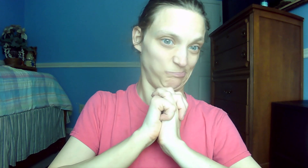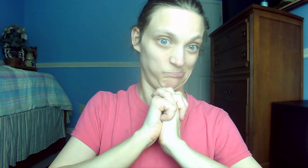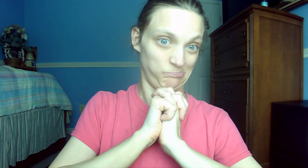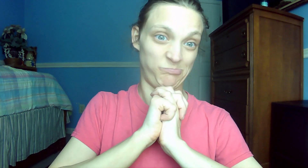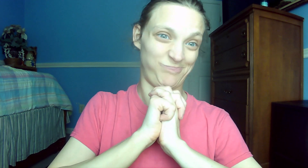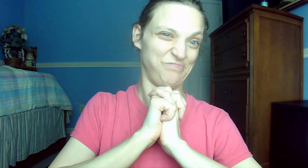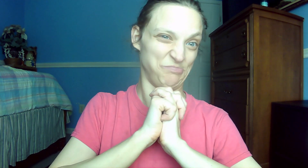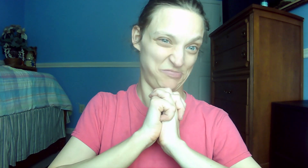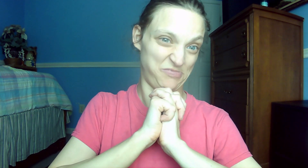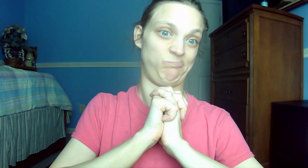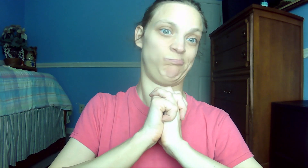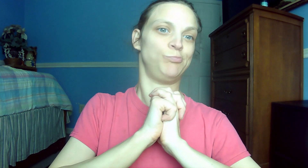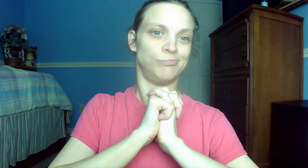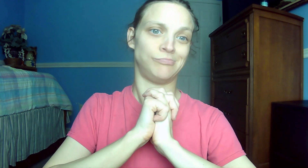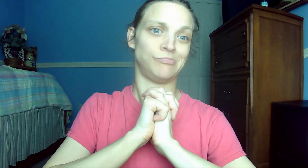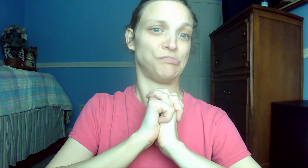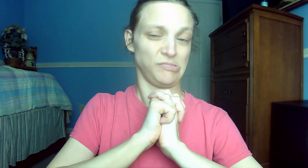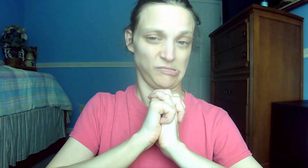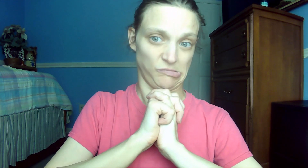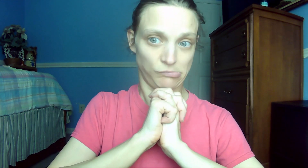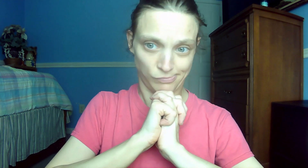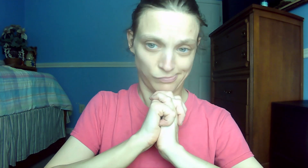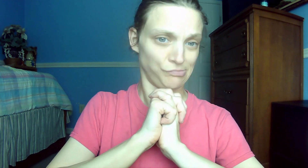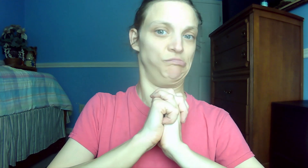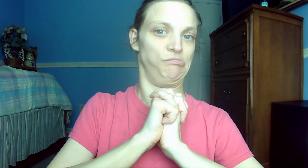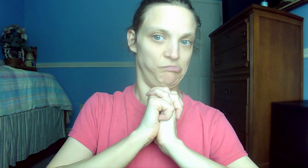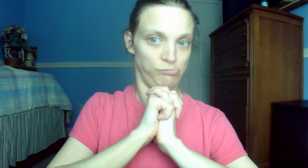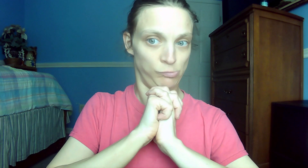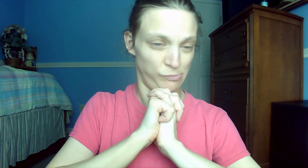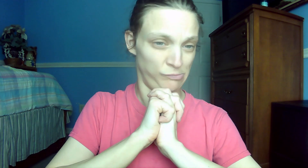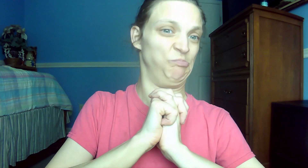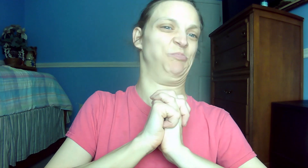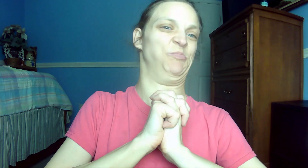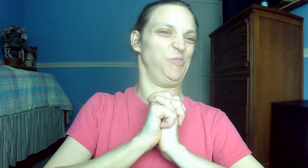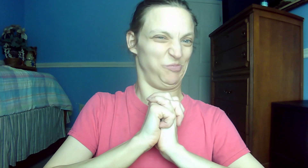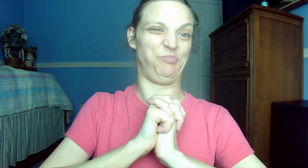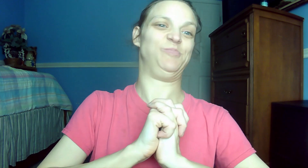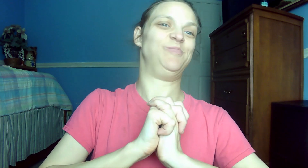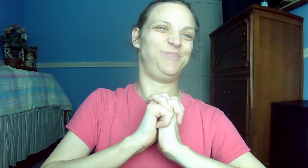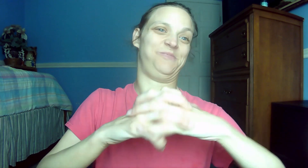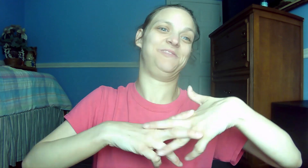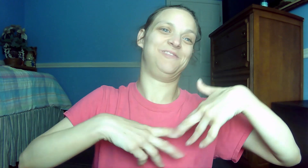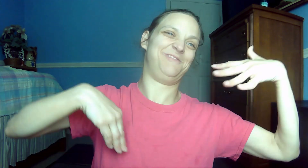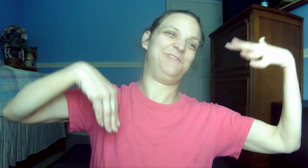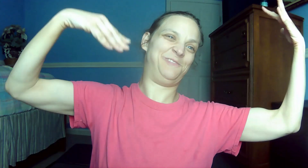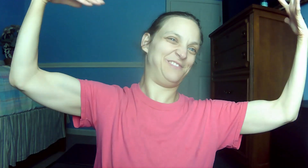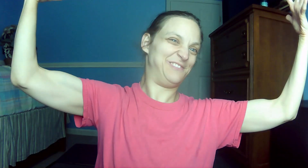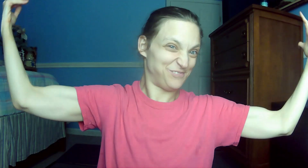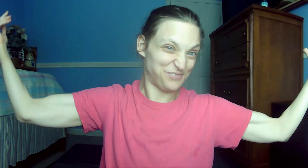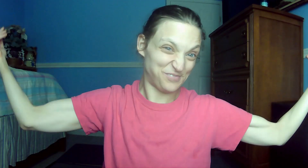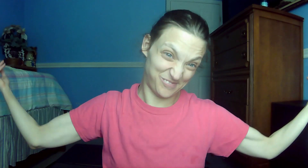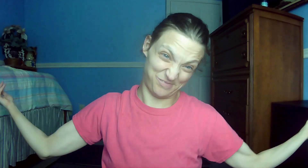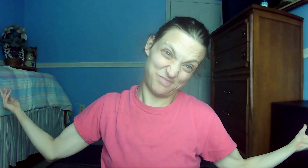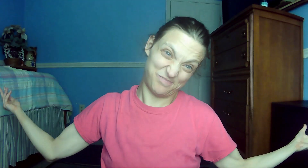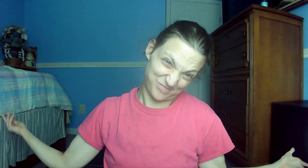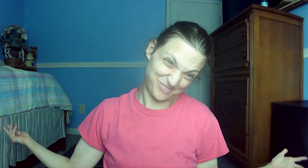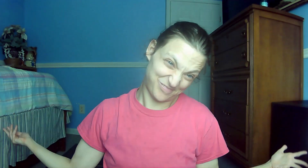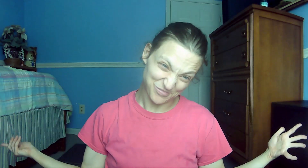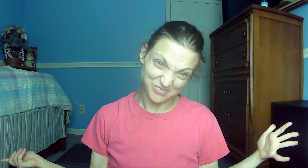7.14 Therefore, the Lord himself will give you a sign. The virgin will conceive and give birth to a son, and will call